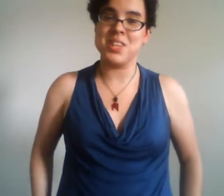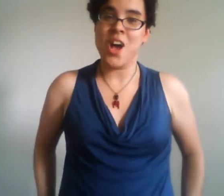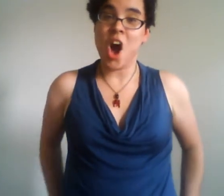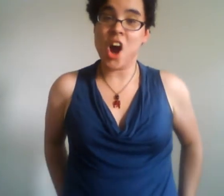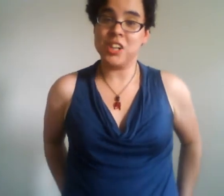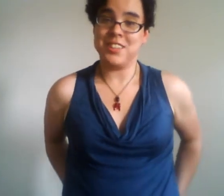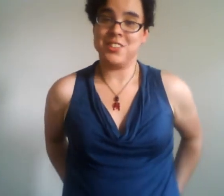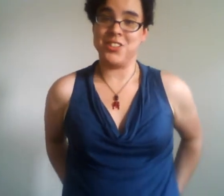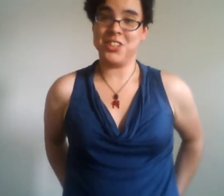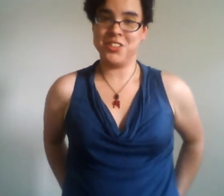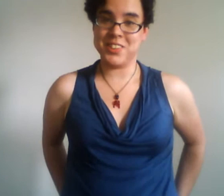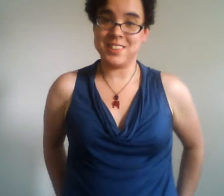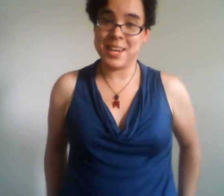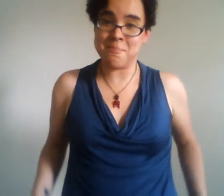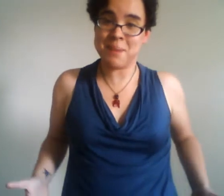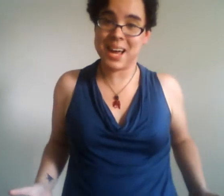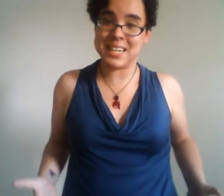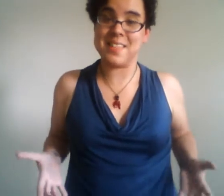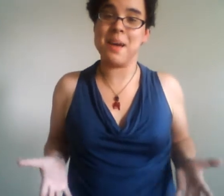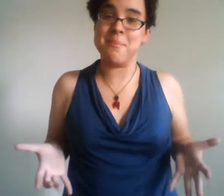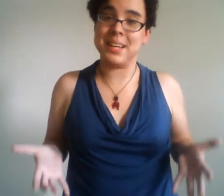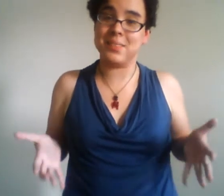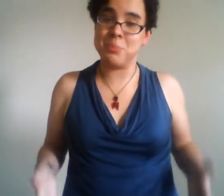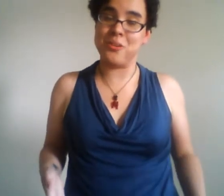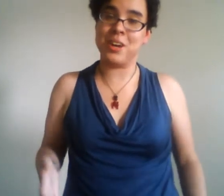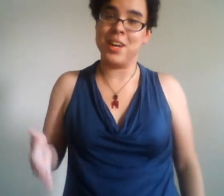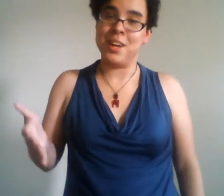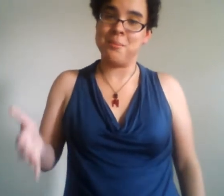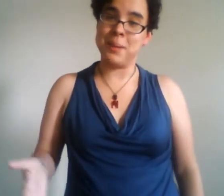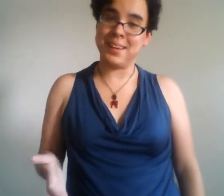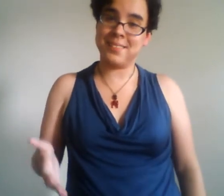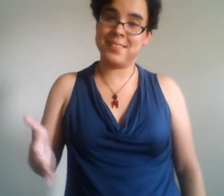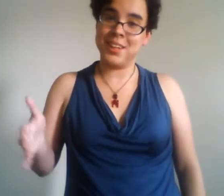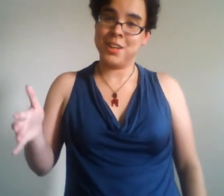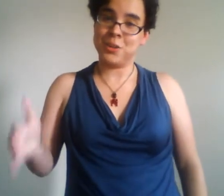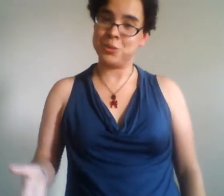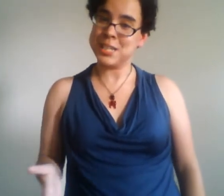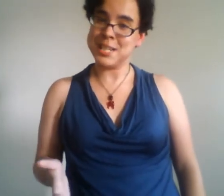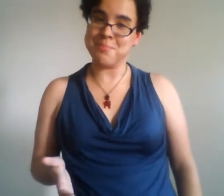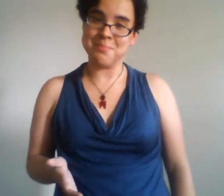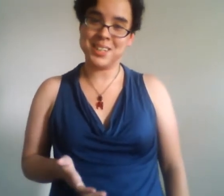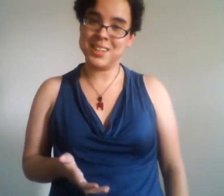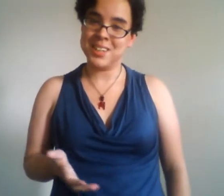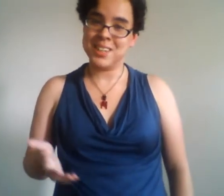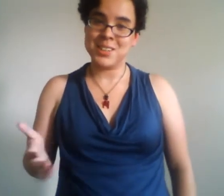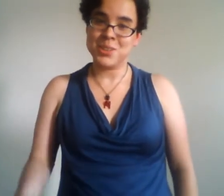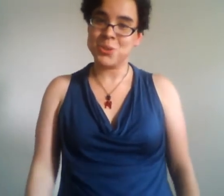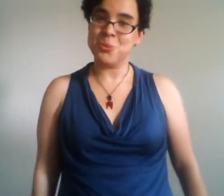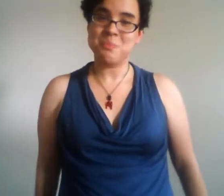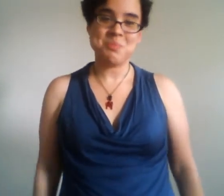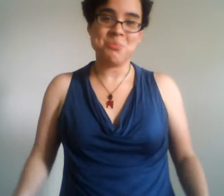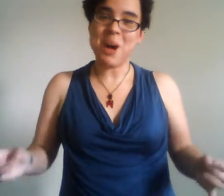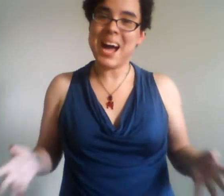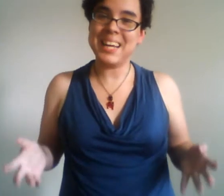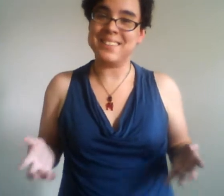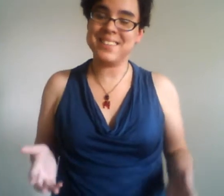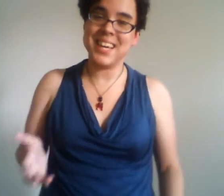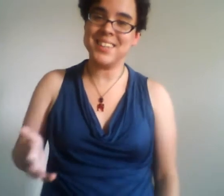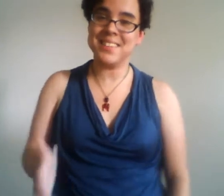harden to nurse the same body that makes milk makes cream so why this tendency